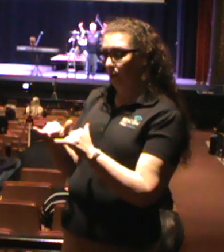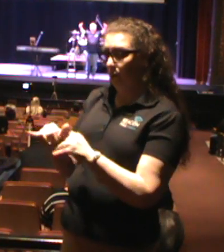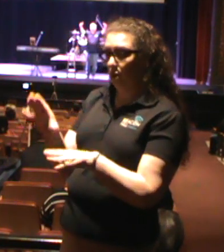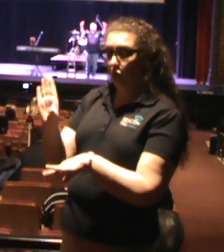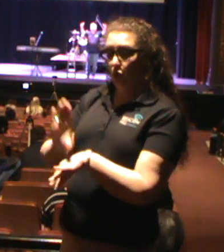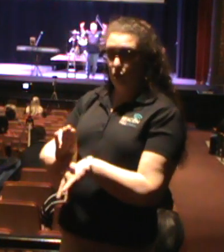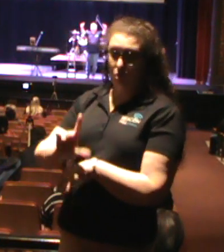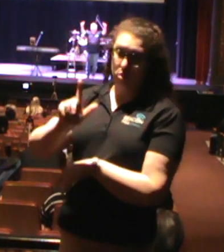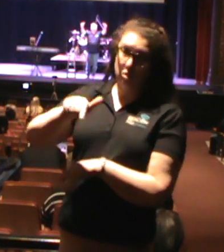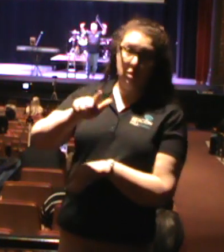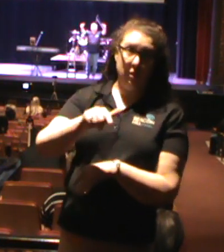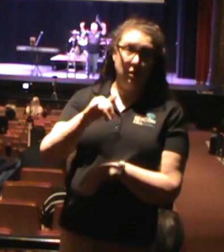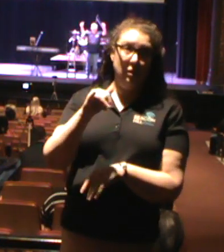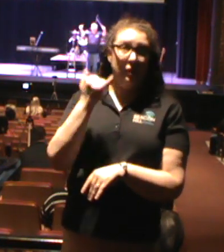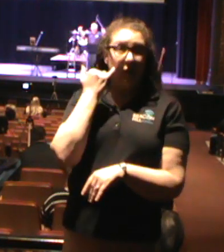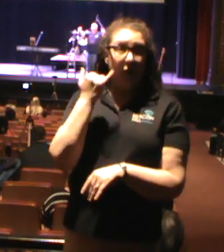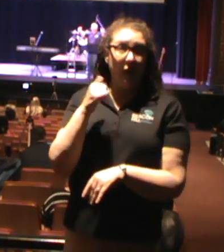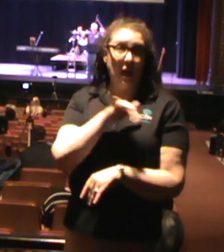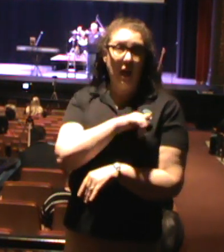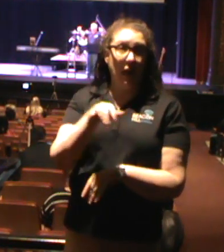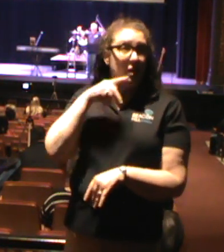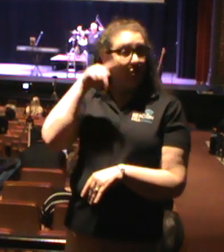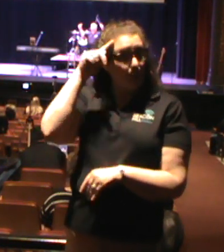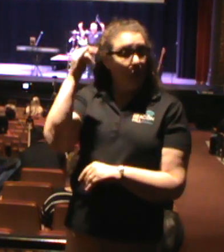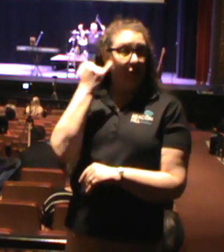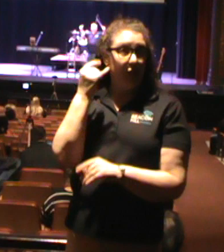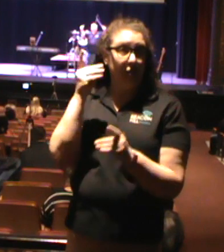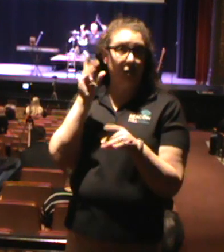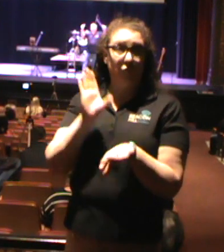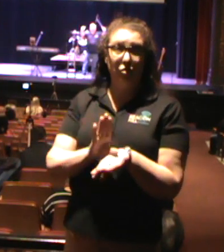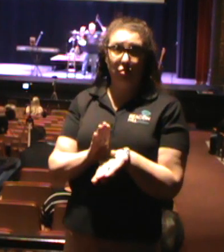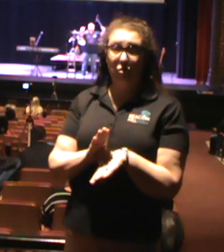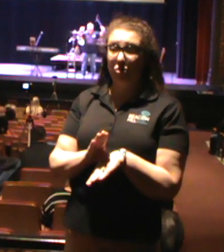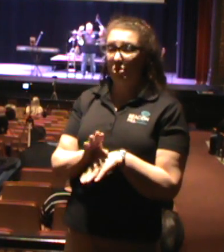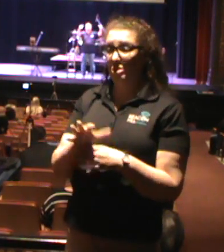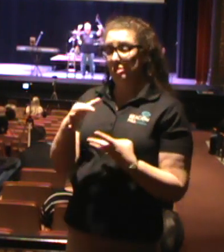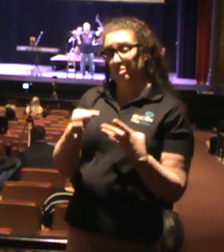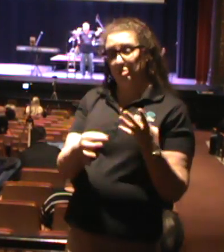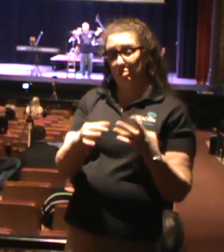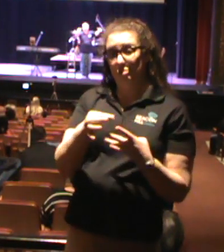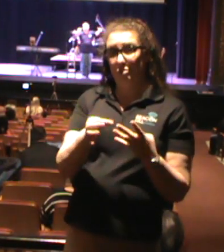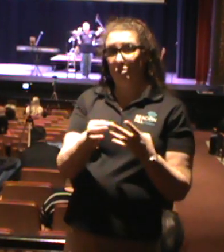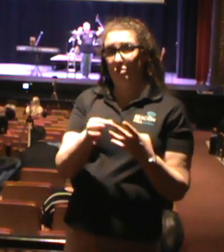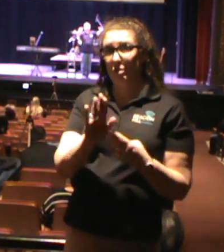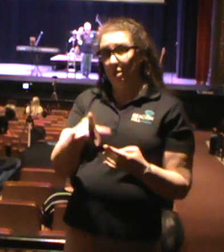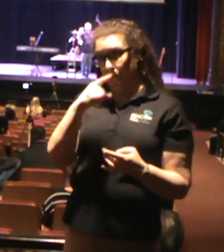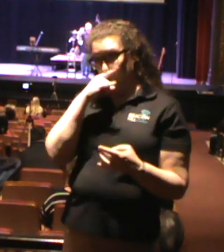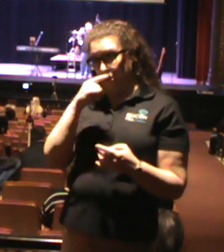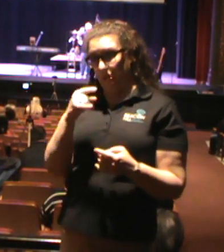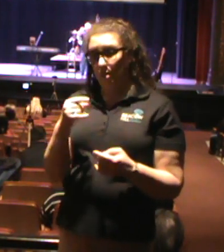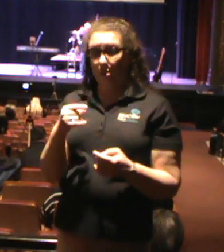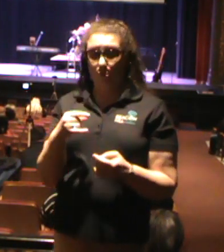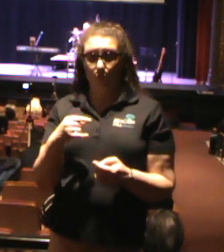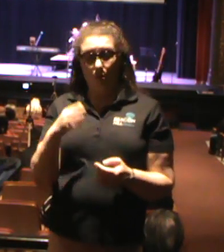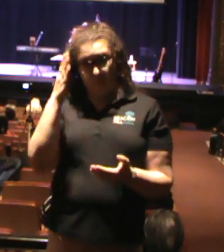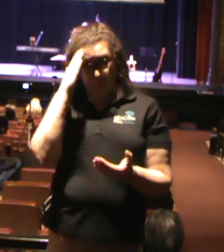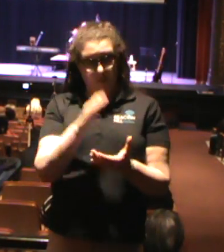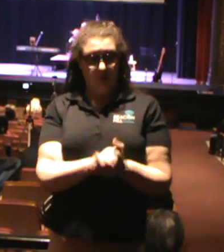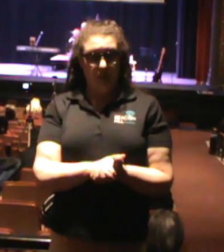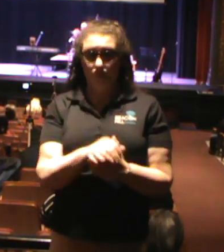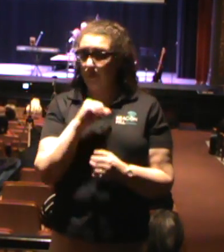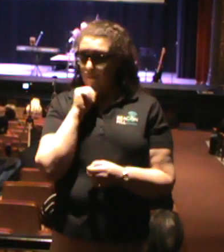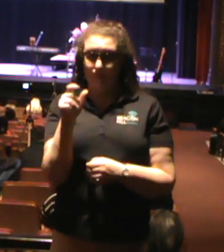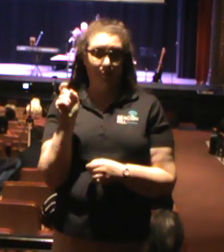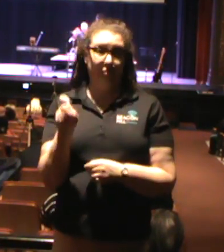if you see church as optional, your kids will see it as unnecessary. That's bonus